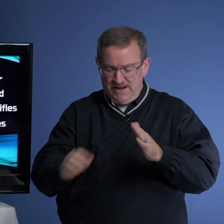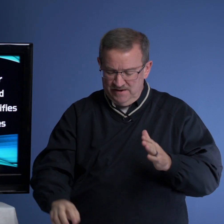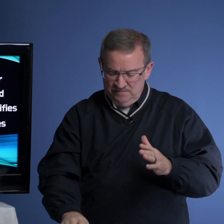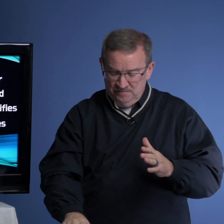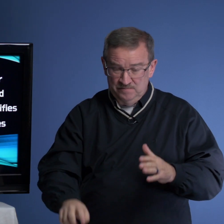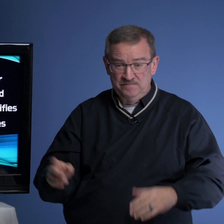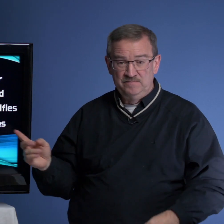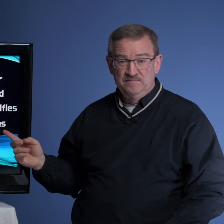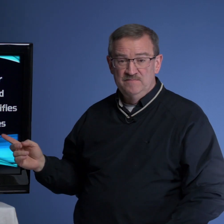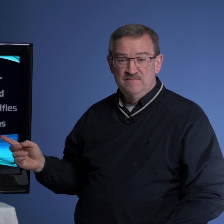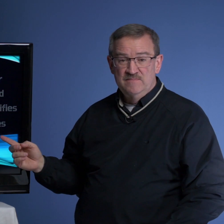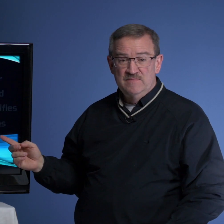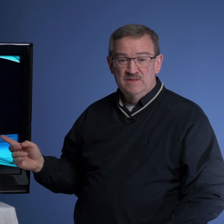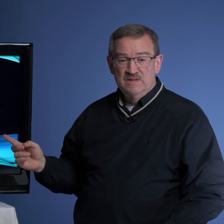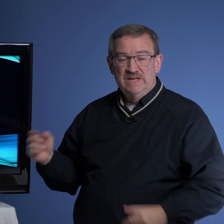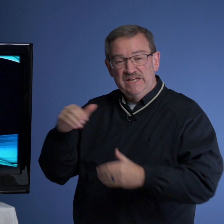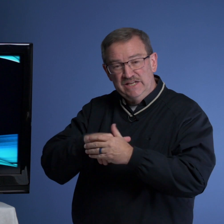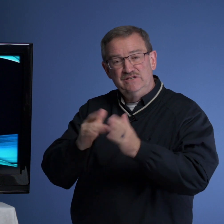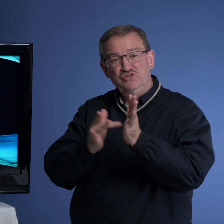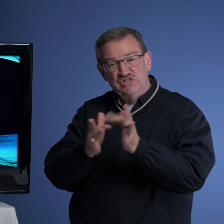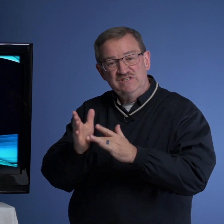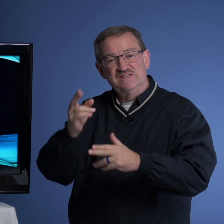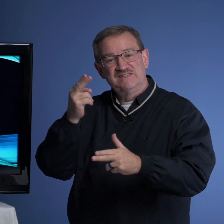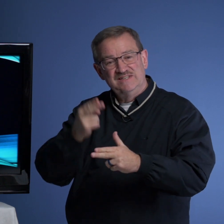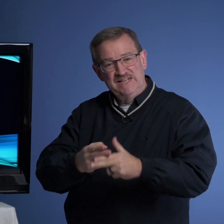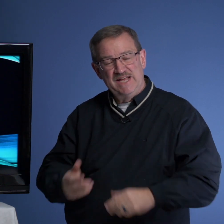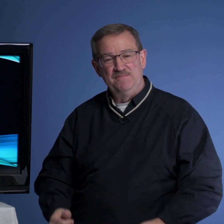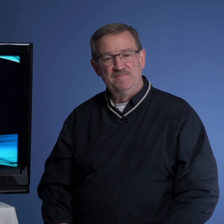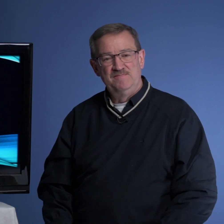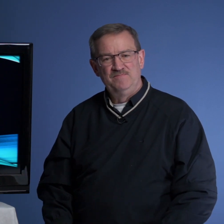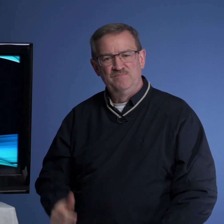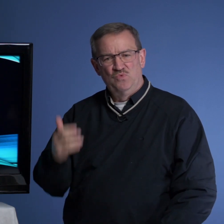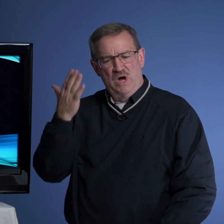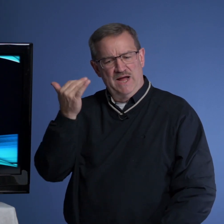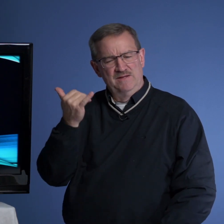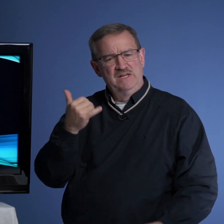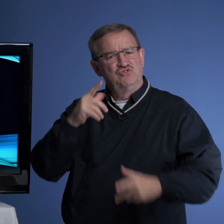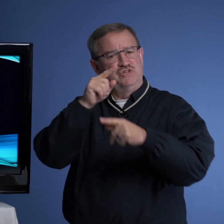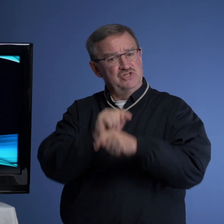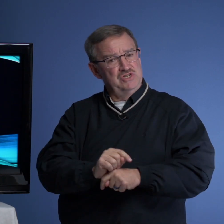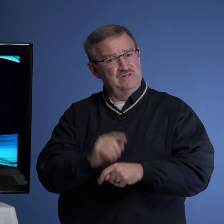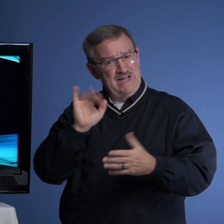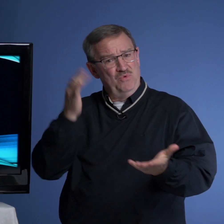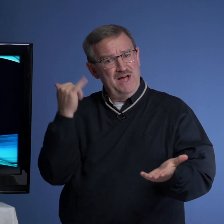in Jesus' name. Why? Tradition? Is that why?